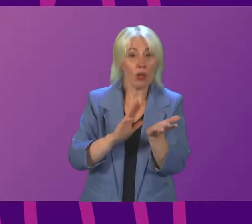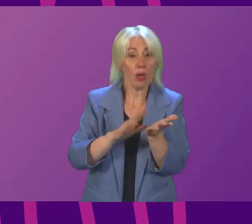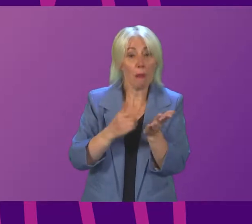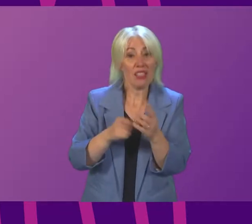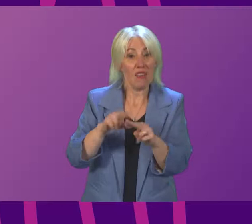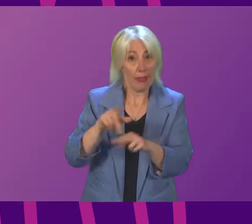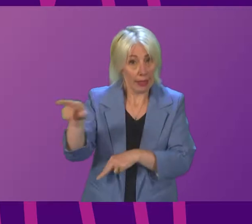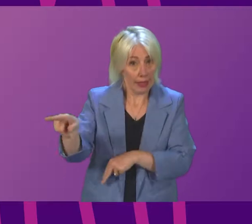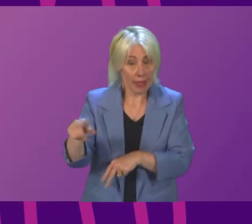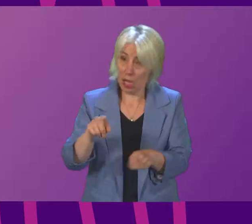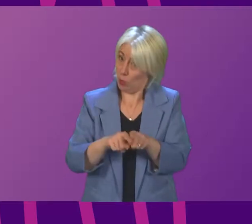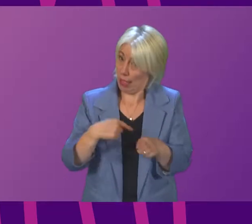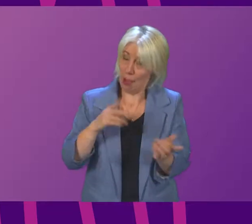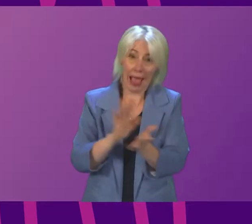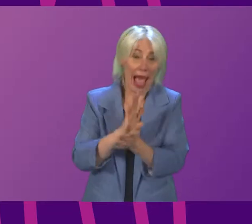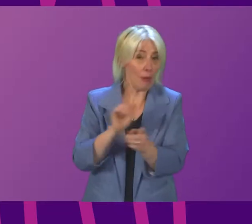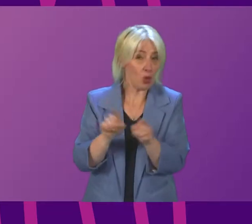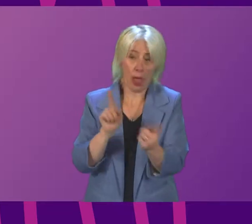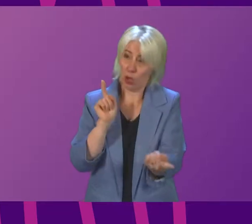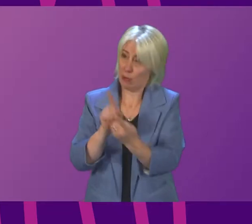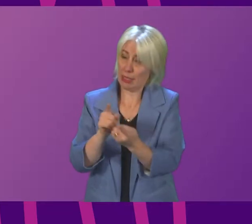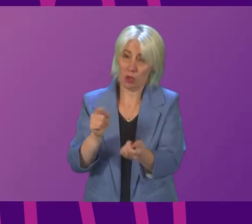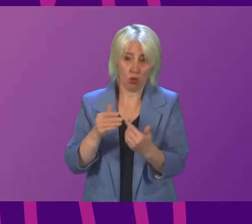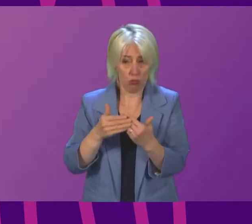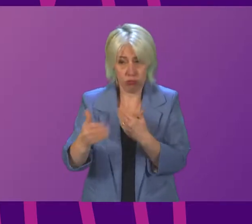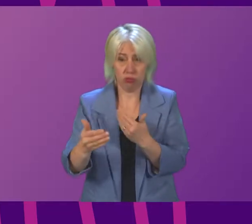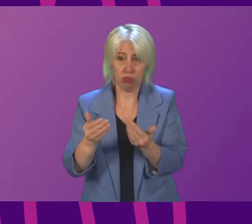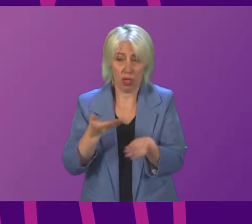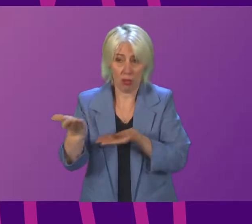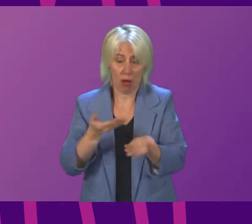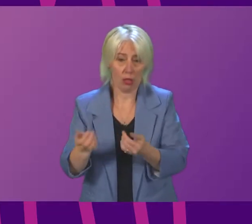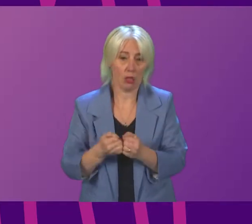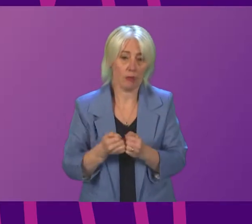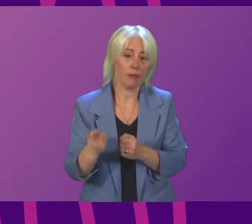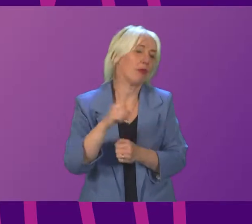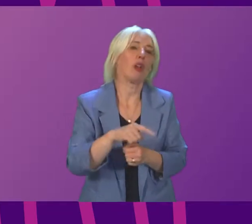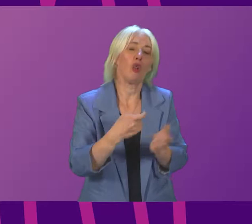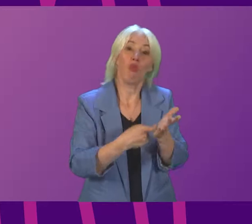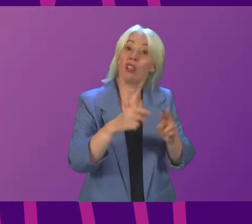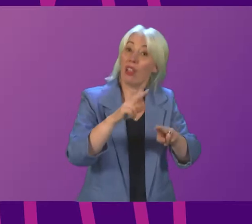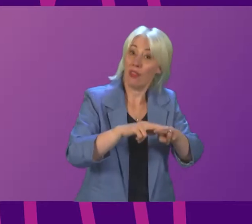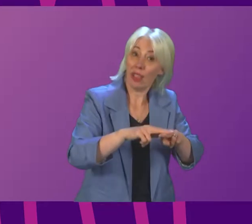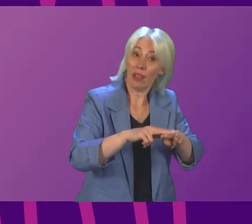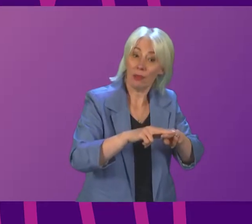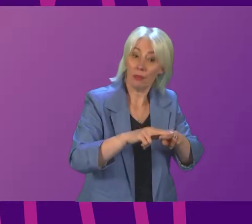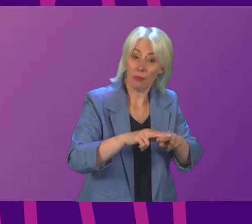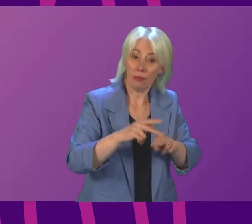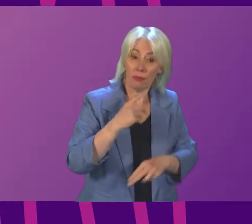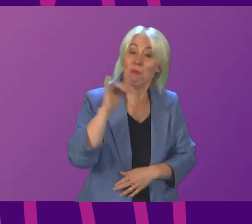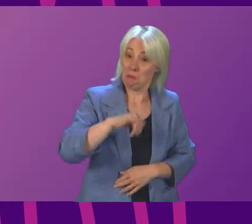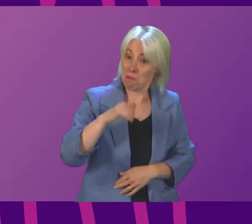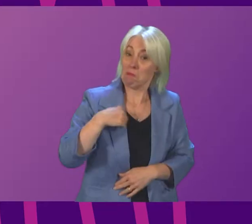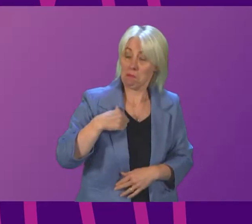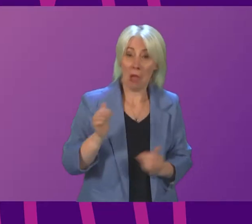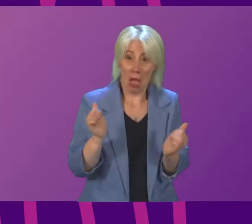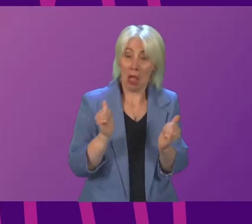course, as always, happy to meet with him to further discuss the issue. Russell Finlay. I will take the Cabinet Secretary